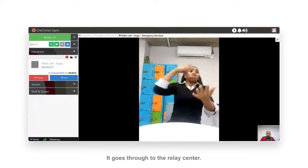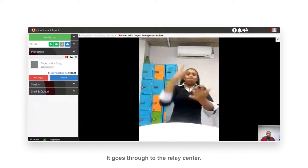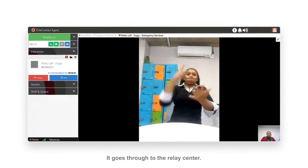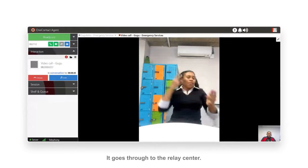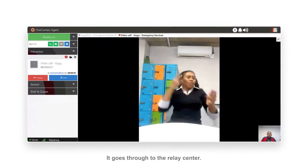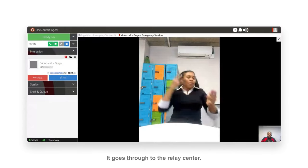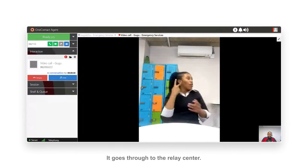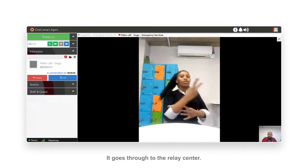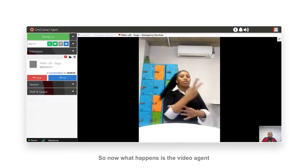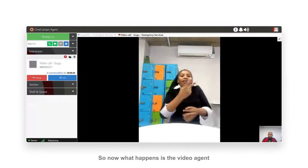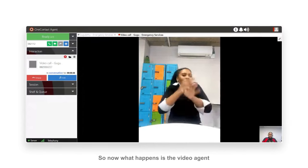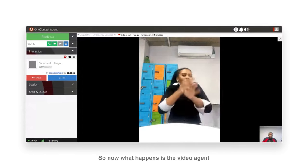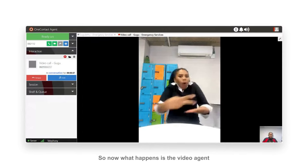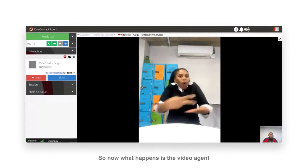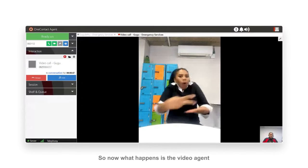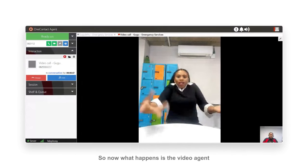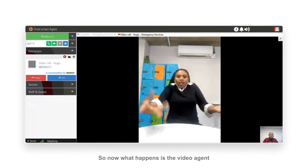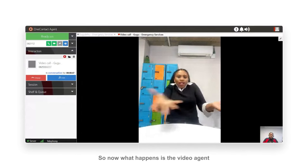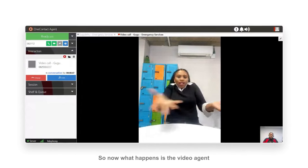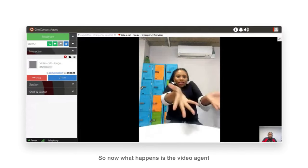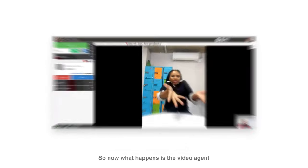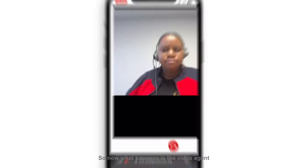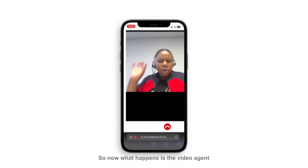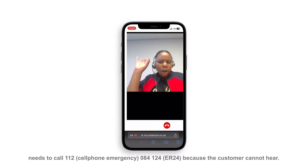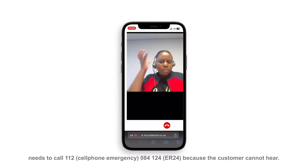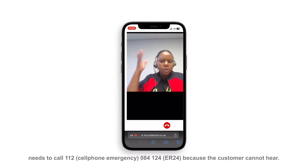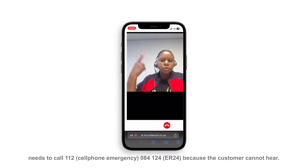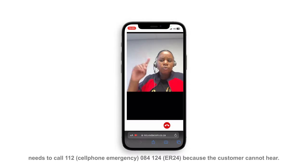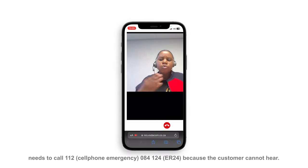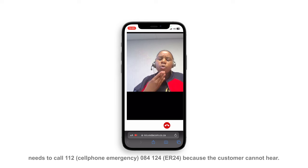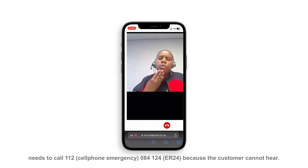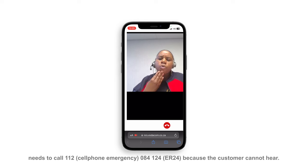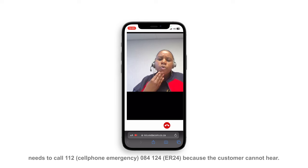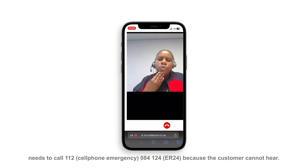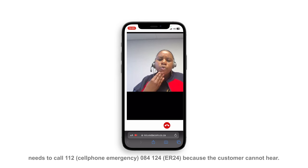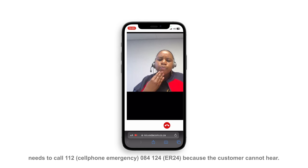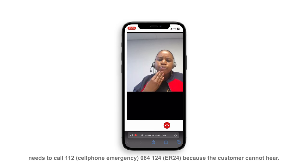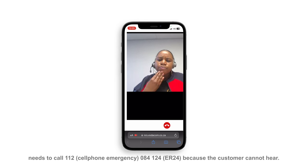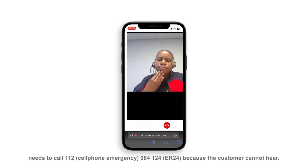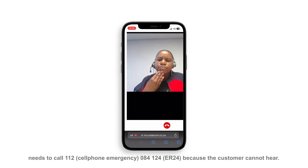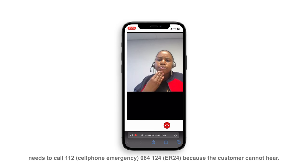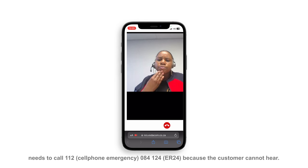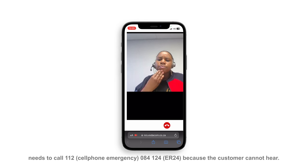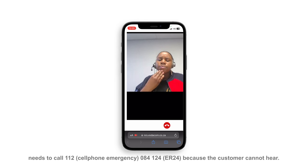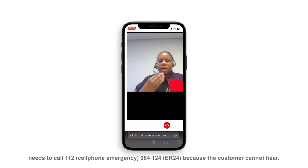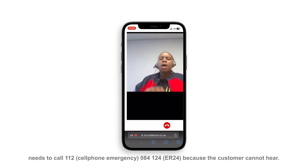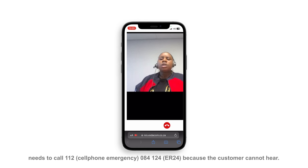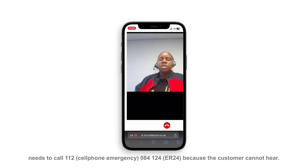relay centre. So now what happens is the video agent needs to call 112 or 124 because the customer cannot